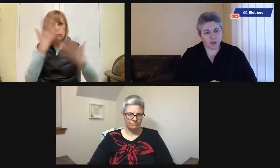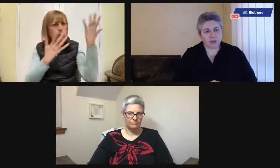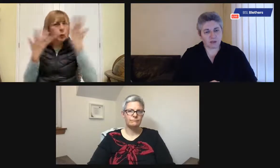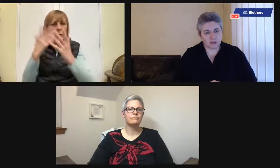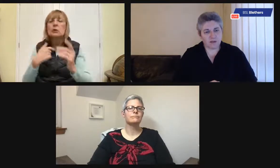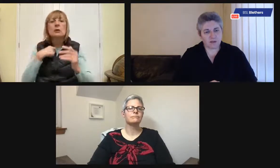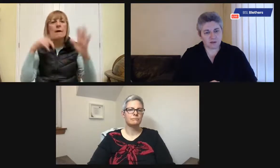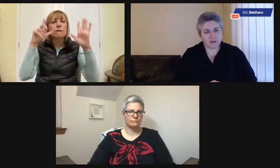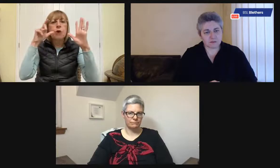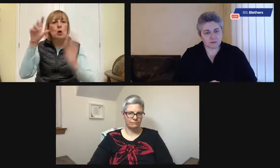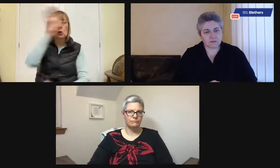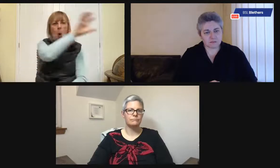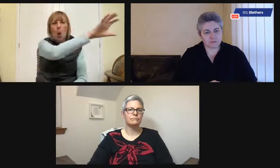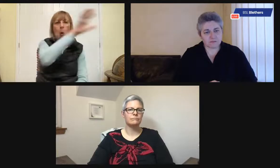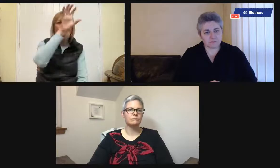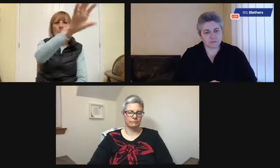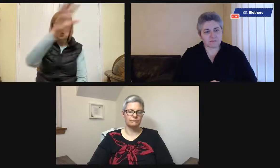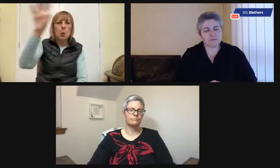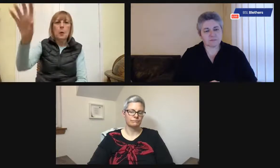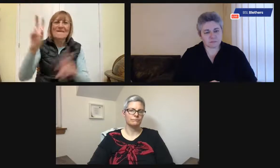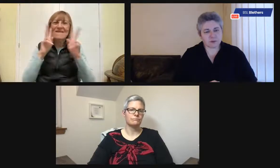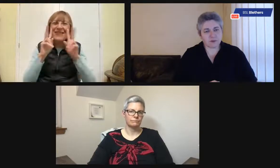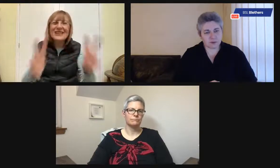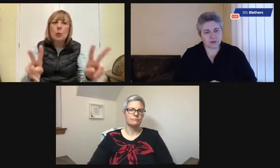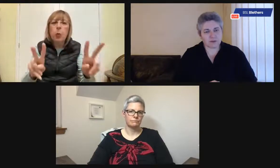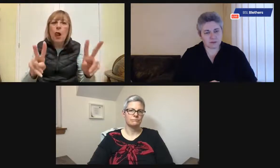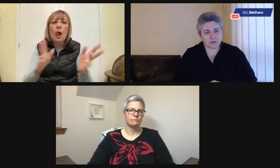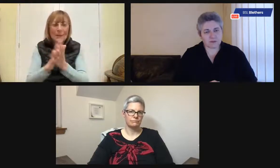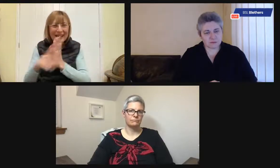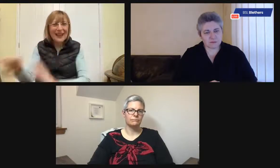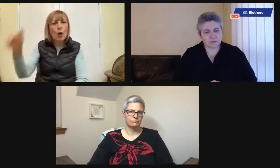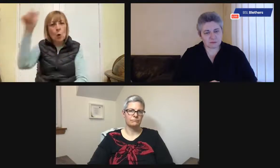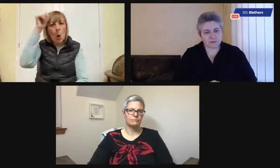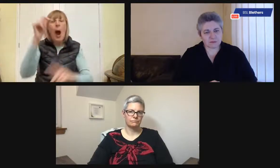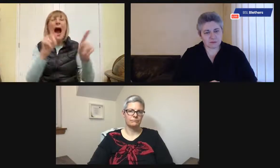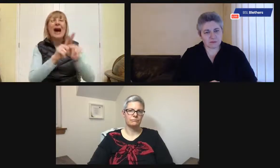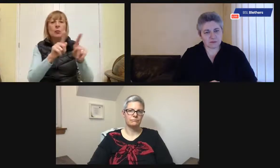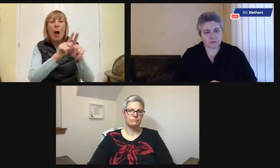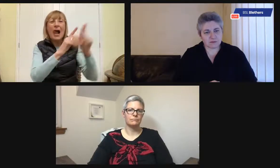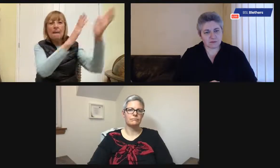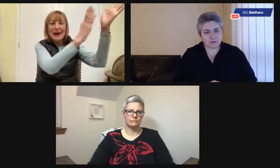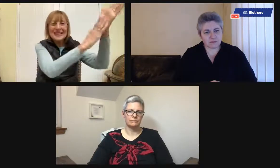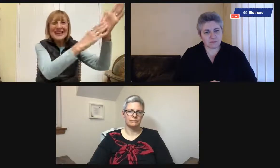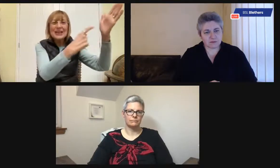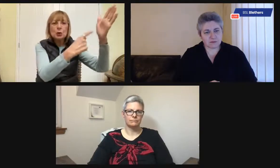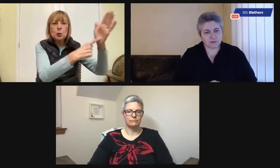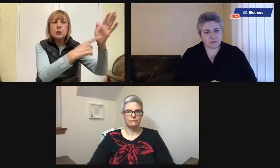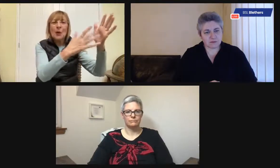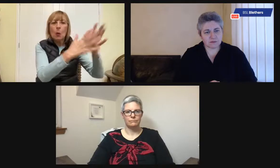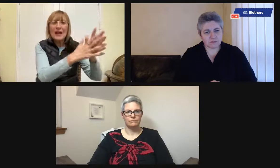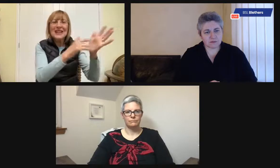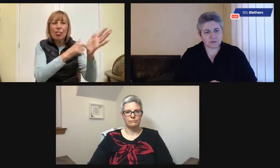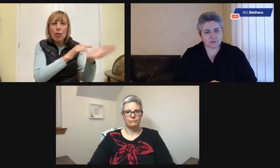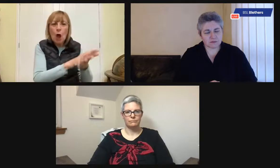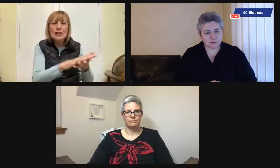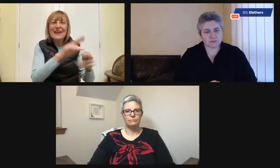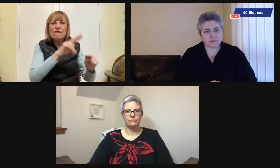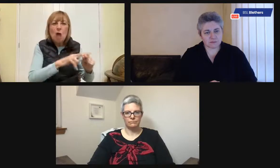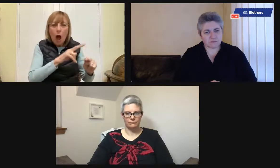like the carers coming today. So we'd have photographs of the carer. So he knew that person today. And we'd have